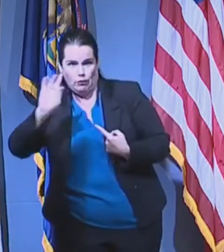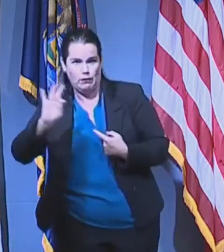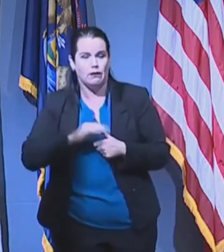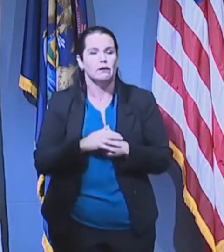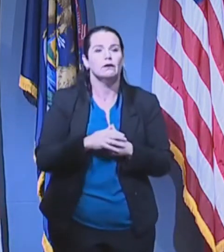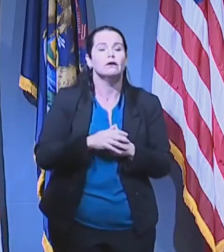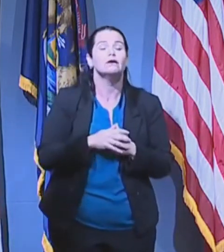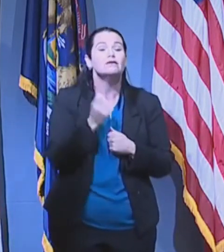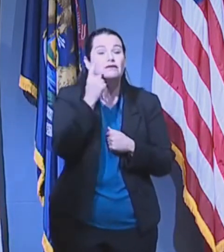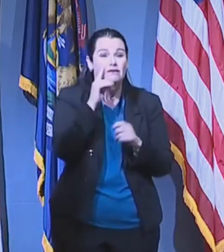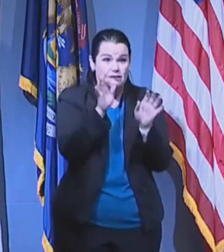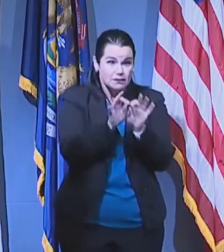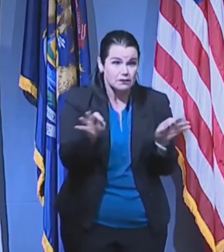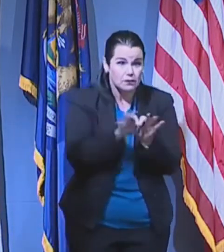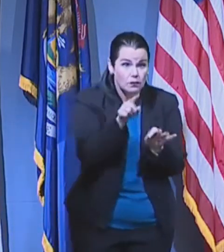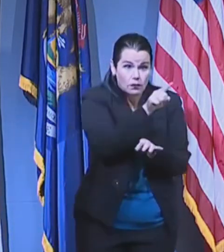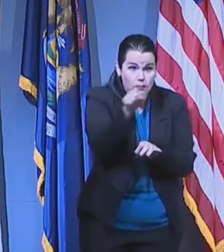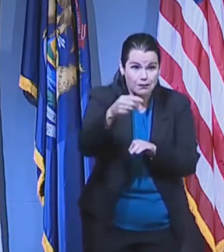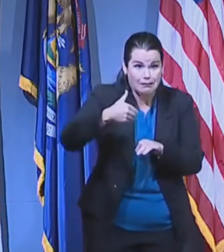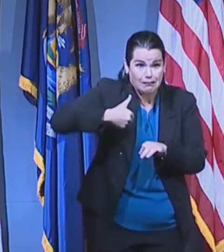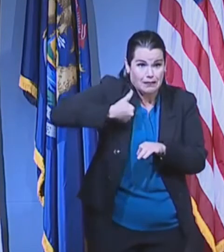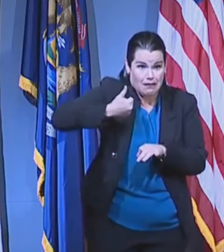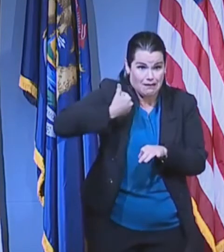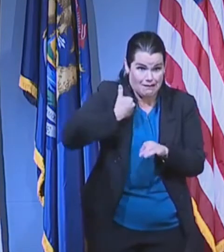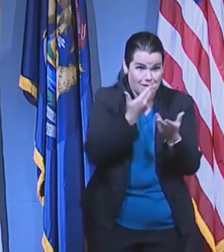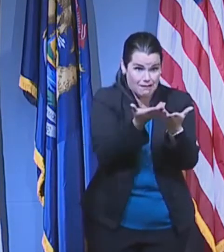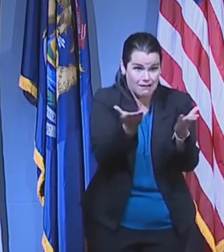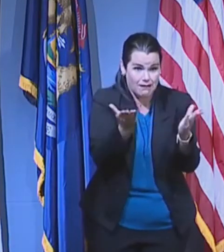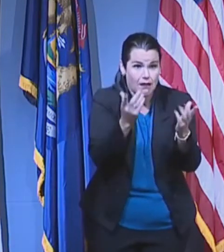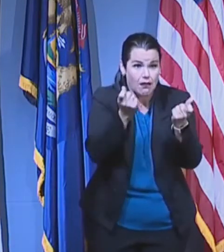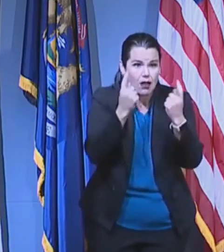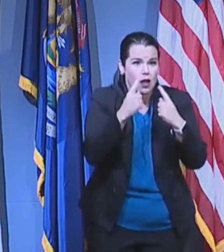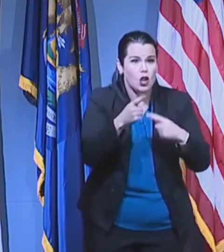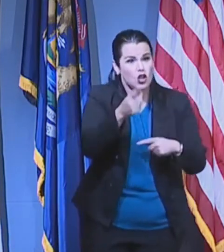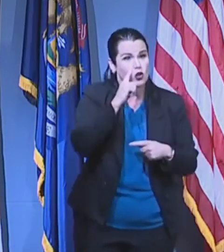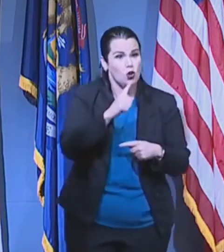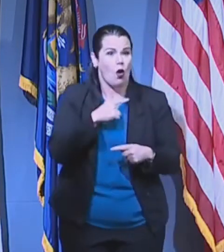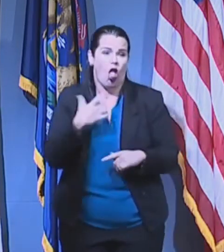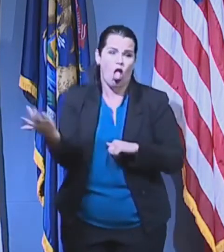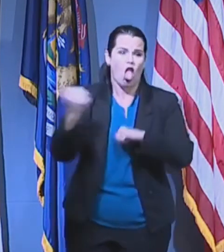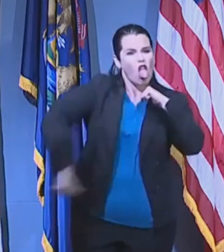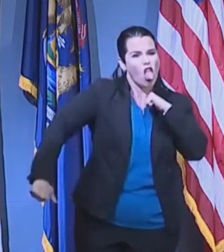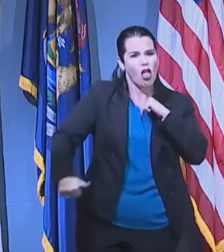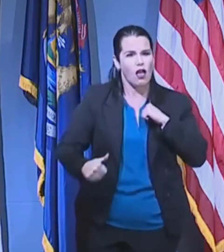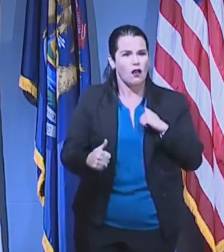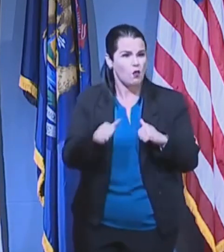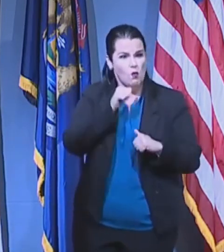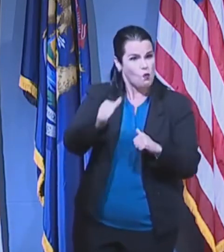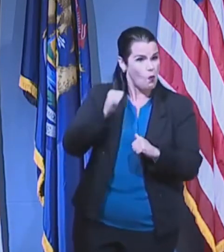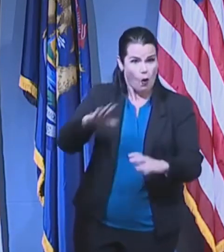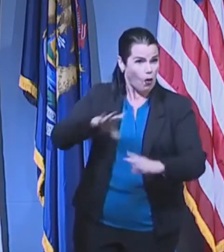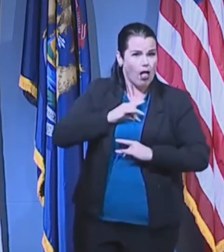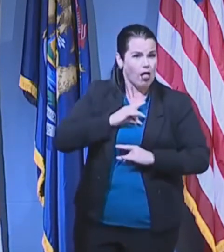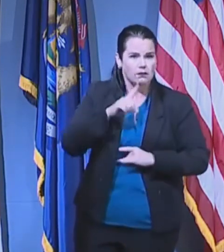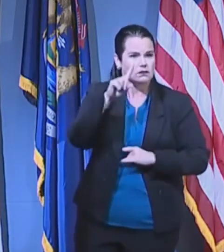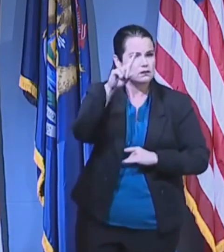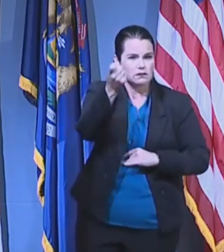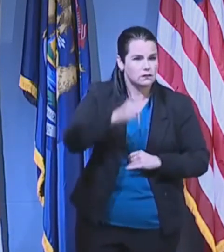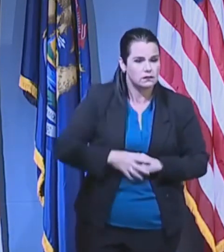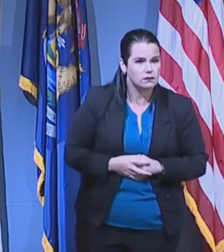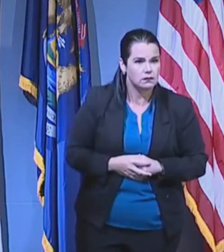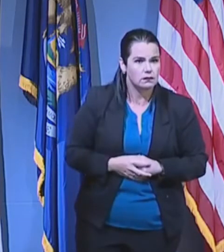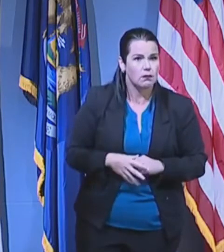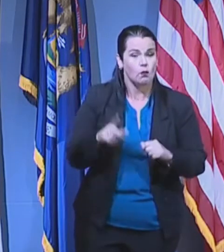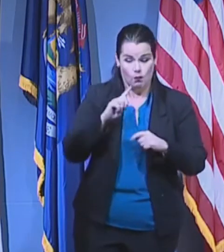point. Young people have to understand that they are not immune to this disease. Young people can get very